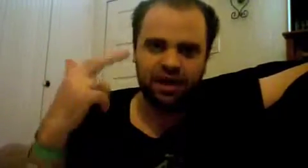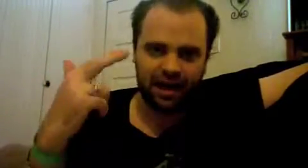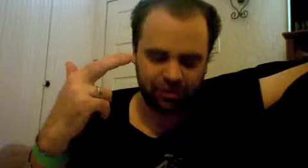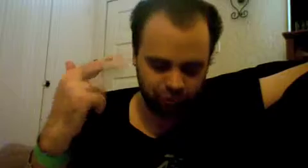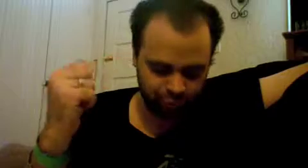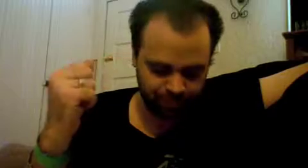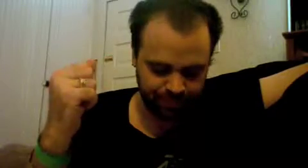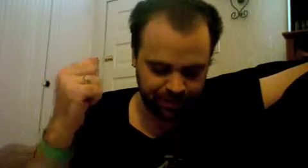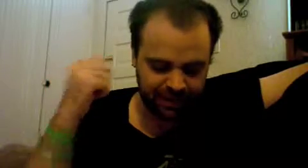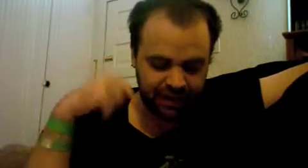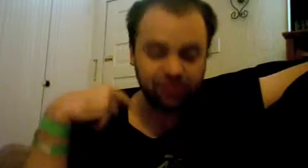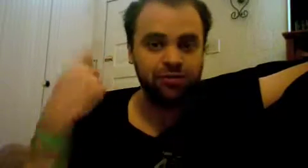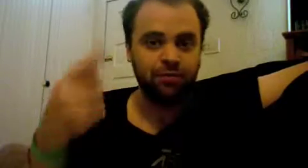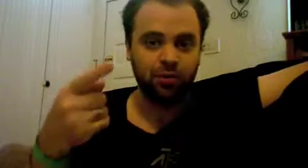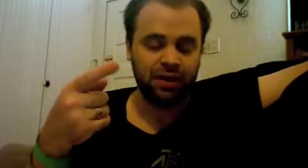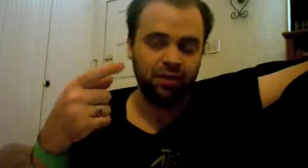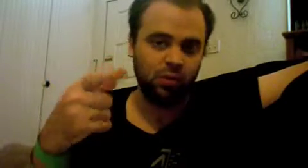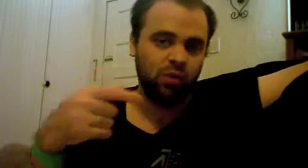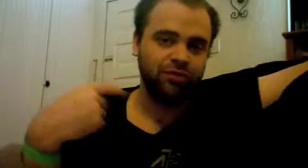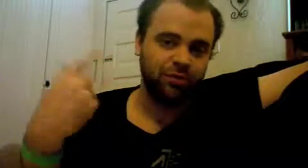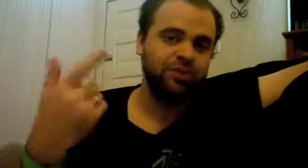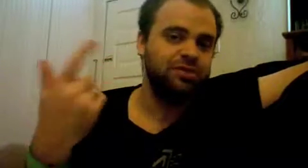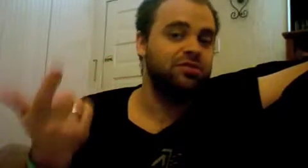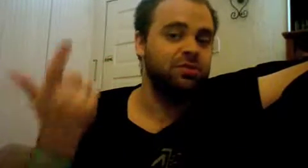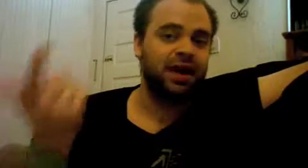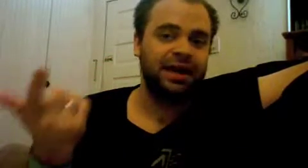not actual it needs to create the world in order to do that